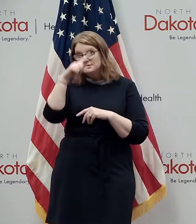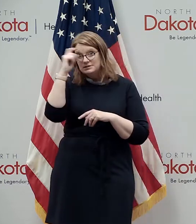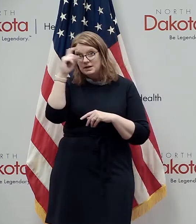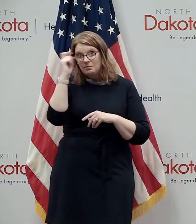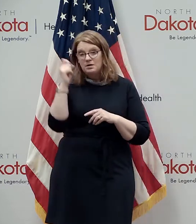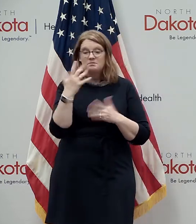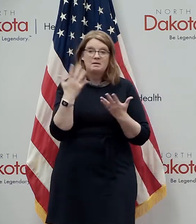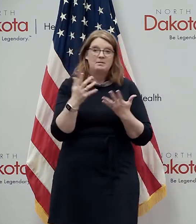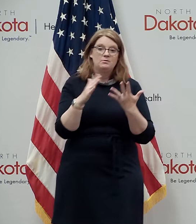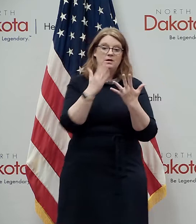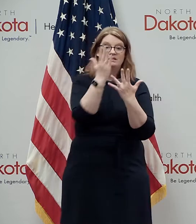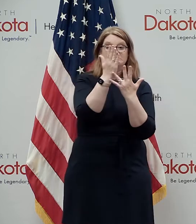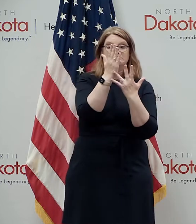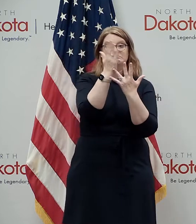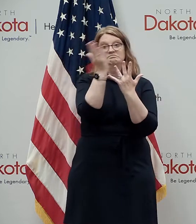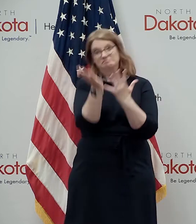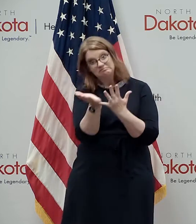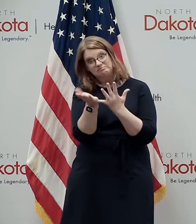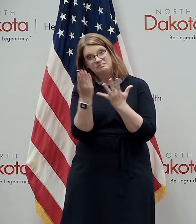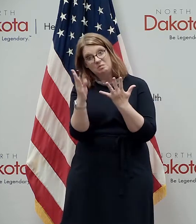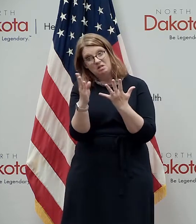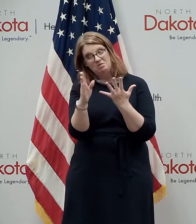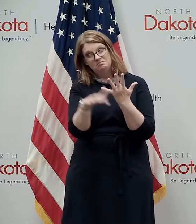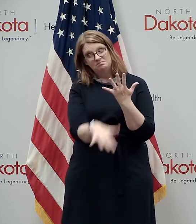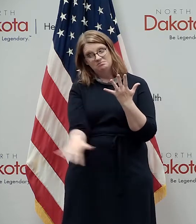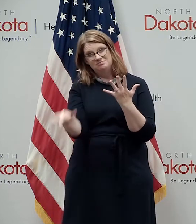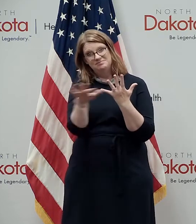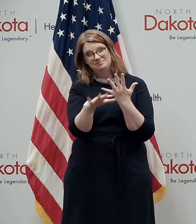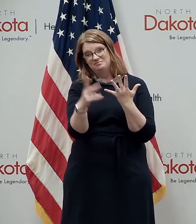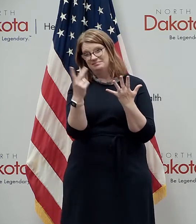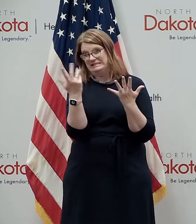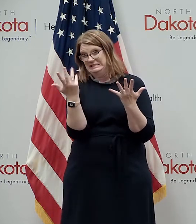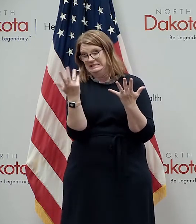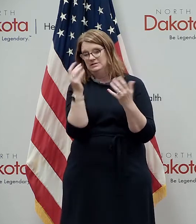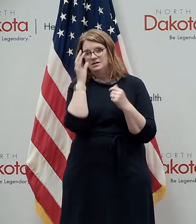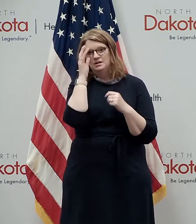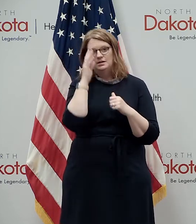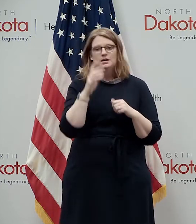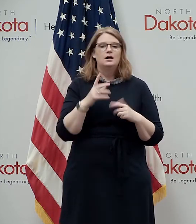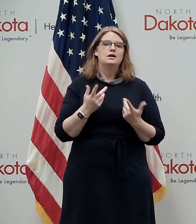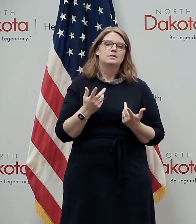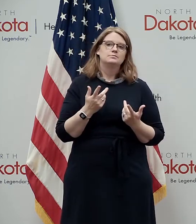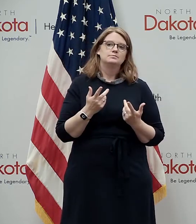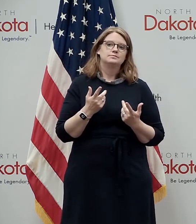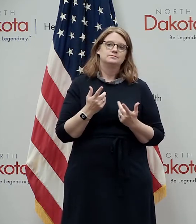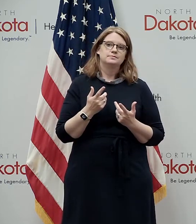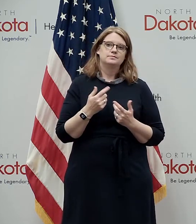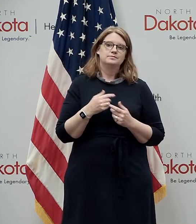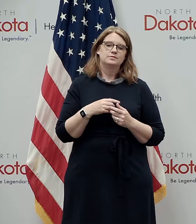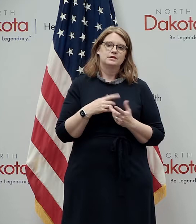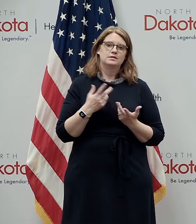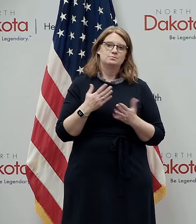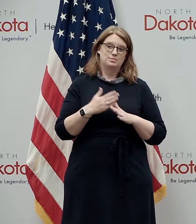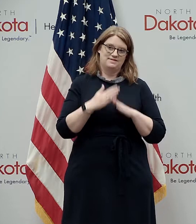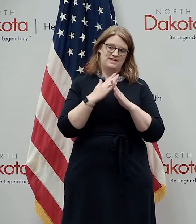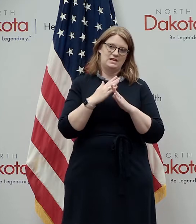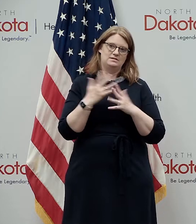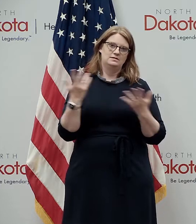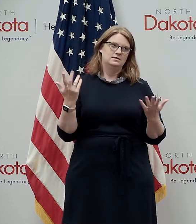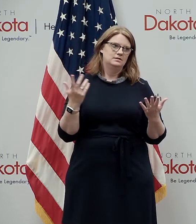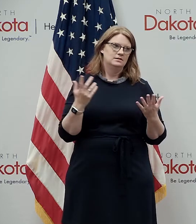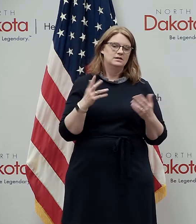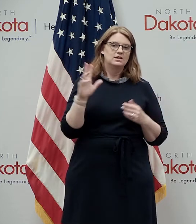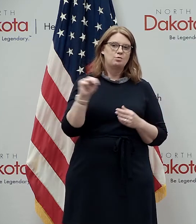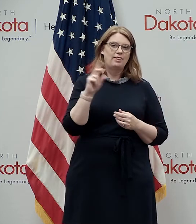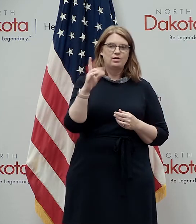swoop from green uh green to blue the primary uh situations in terms of what would be holding back and you can find all this